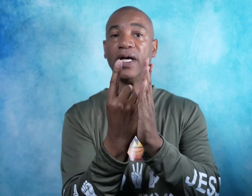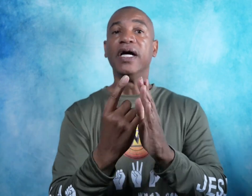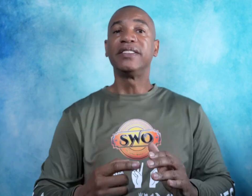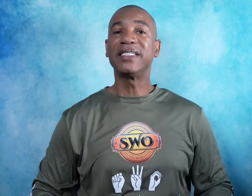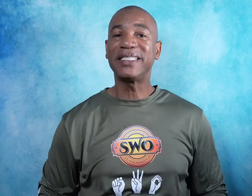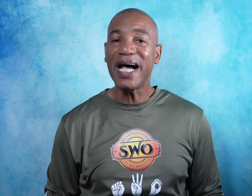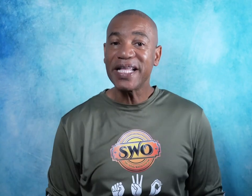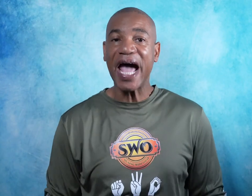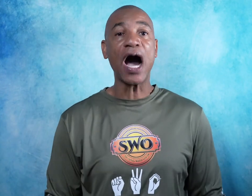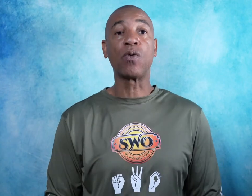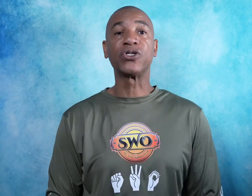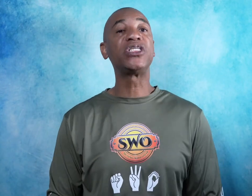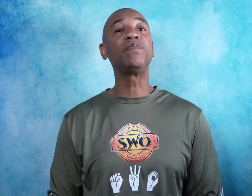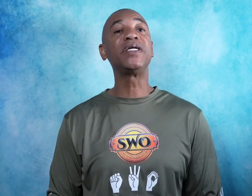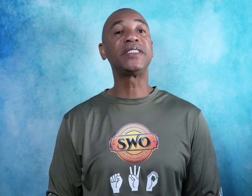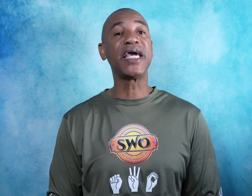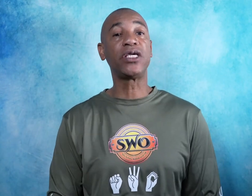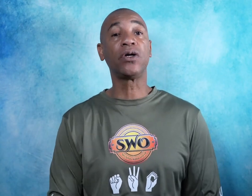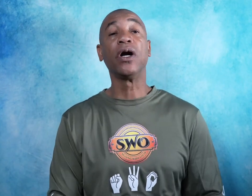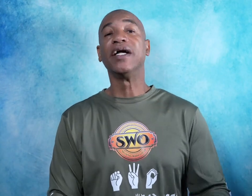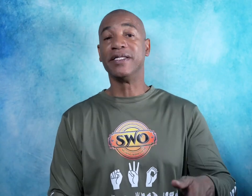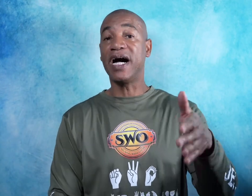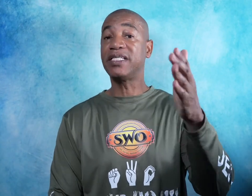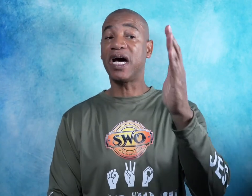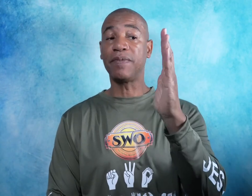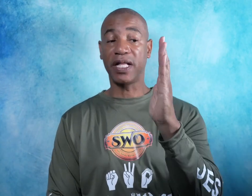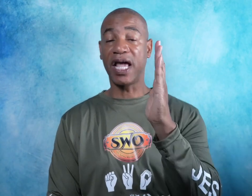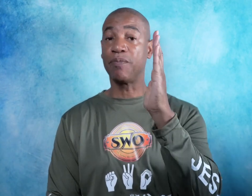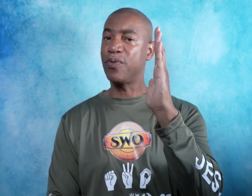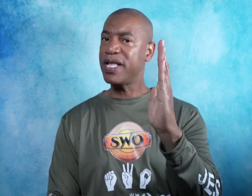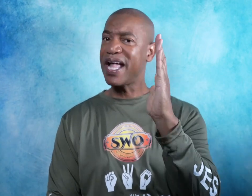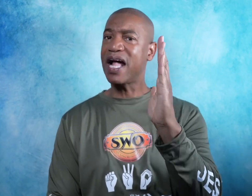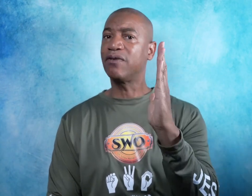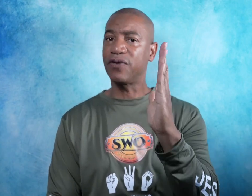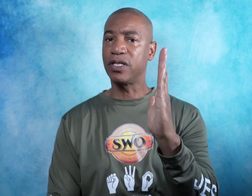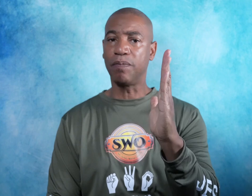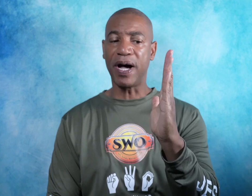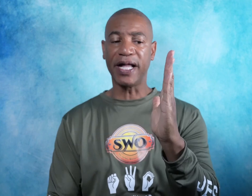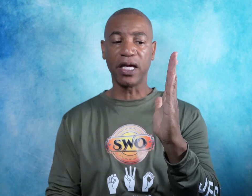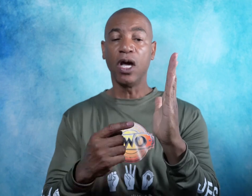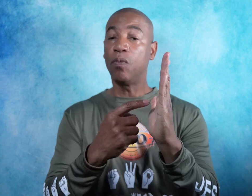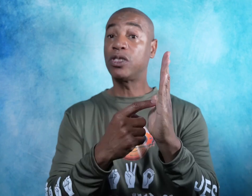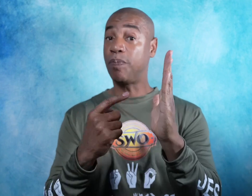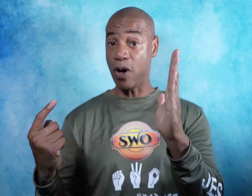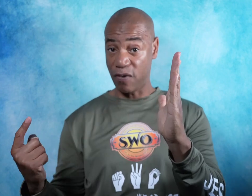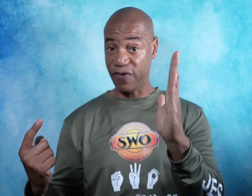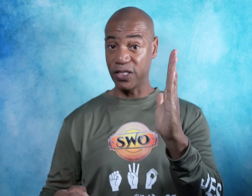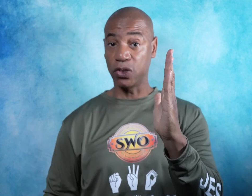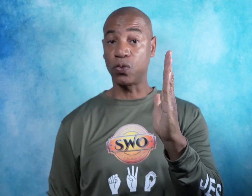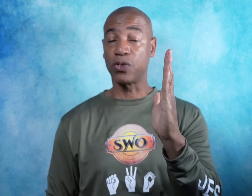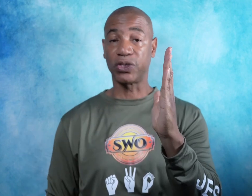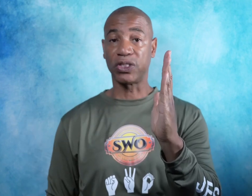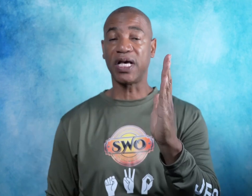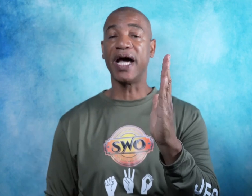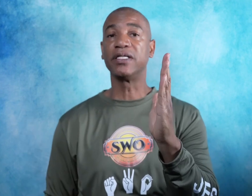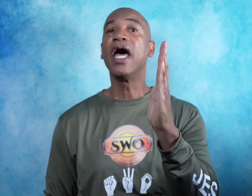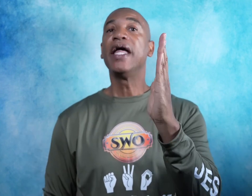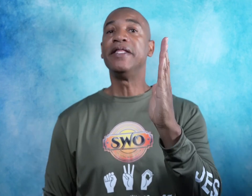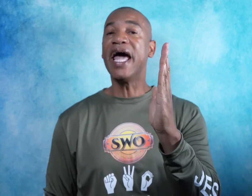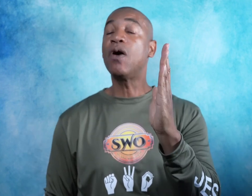To sign hour, simply take your non-dominant hand, bring that out in front of the body, with the palm facing towards the side. Now,